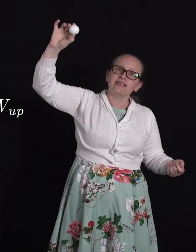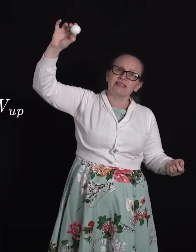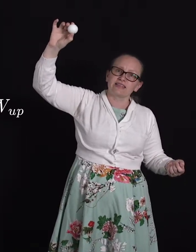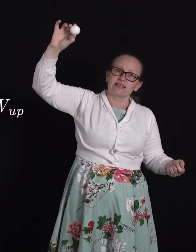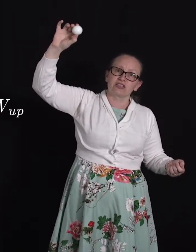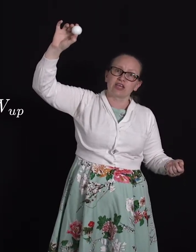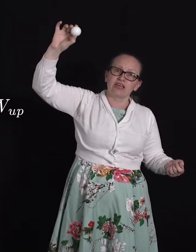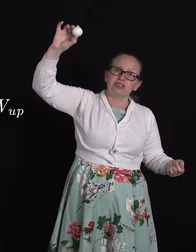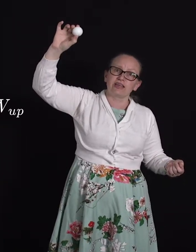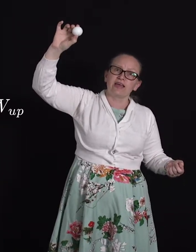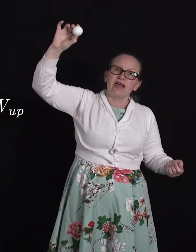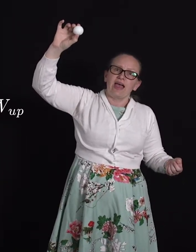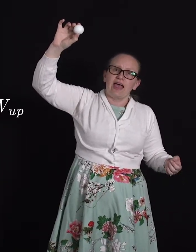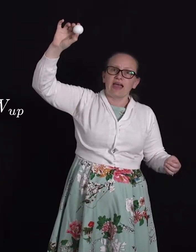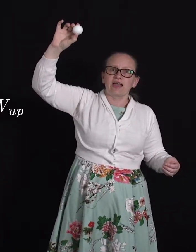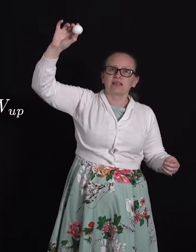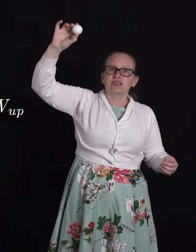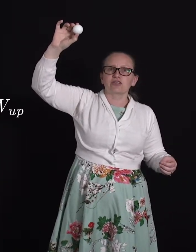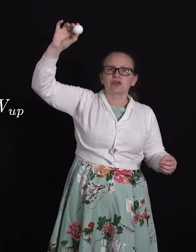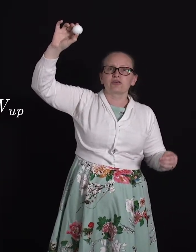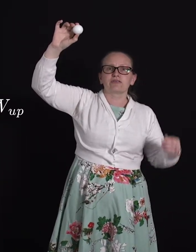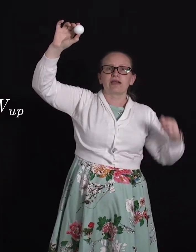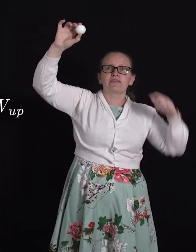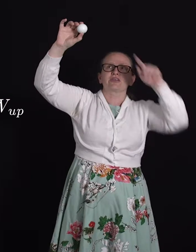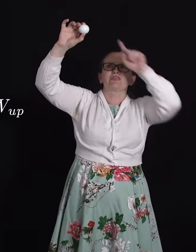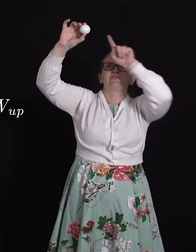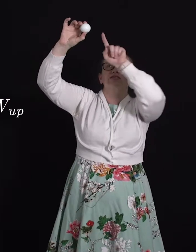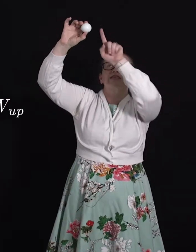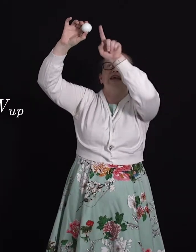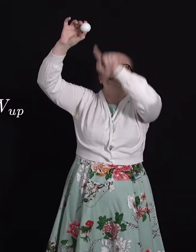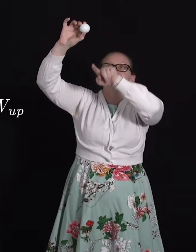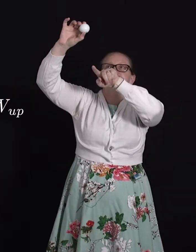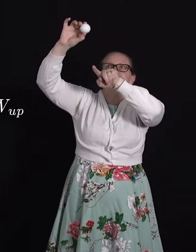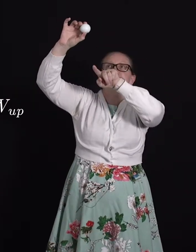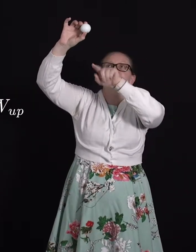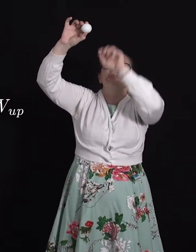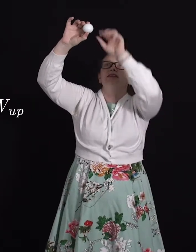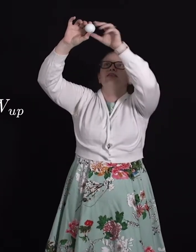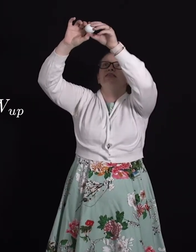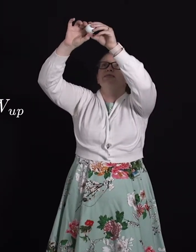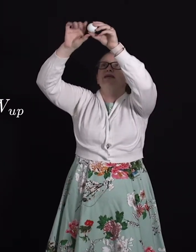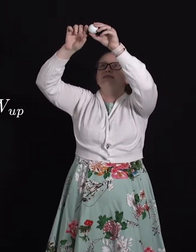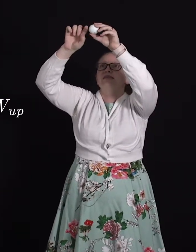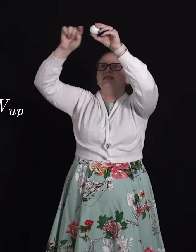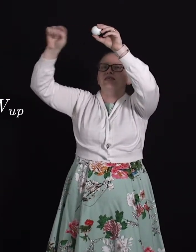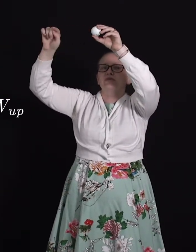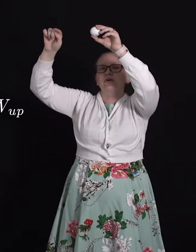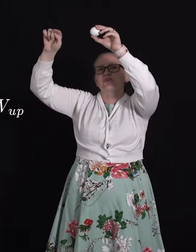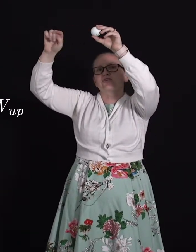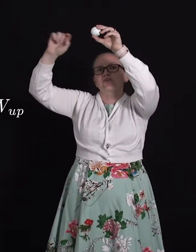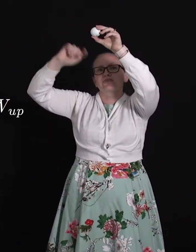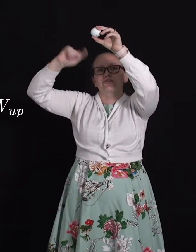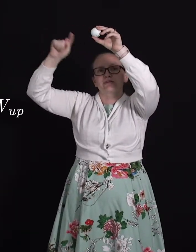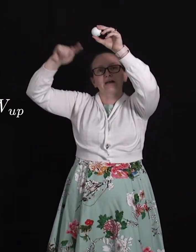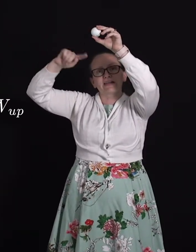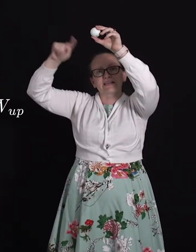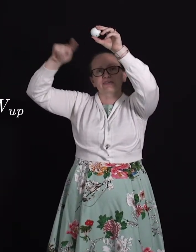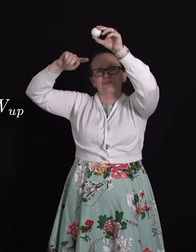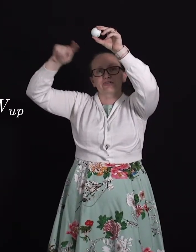isn't changing and so the gravitational force is acting down the displacement is across those are at right angles to